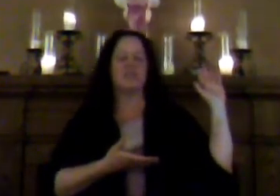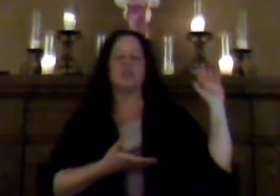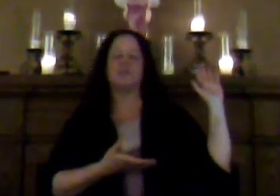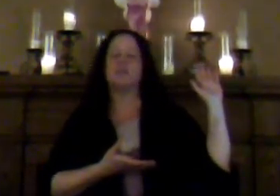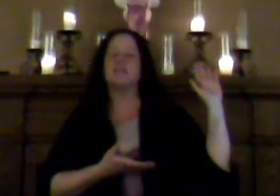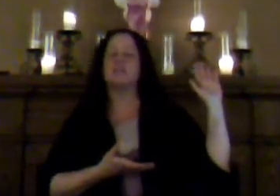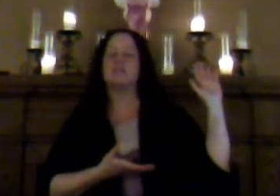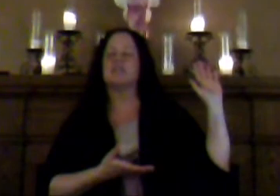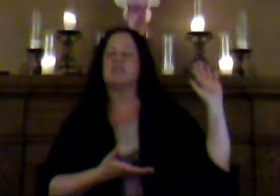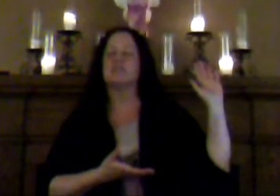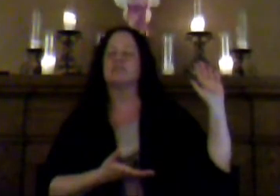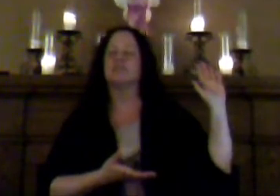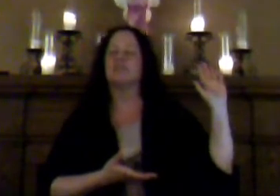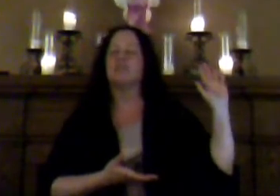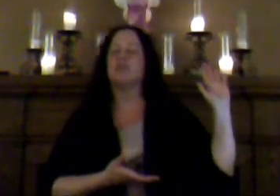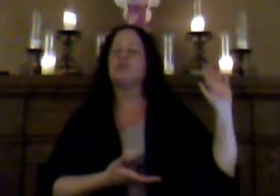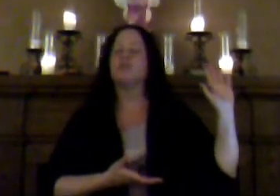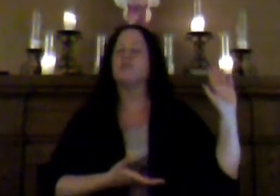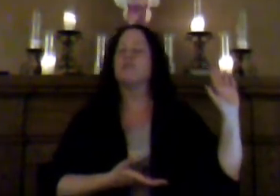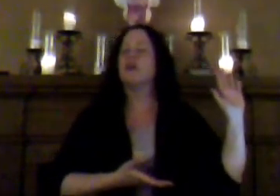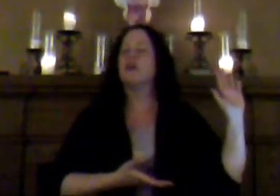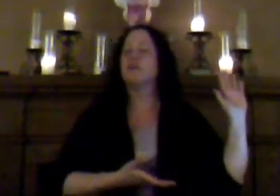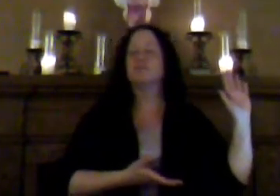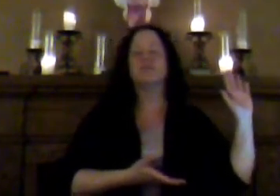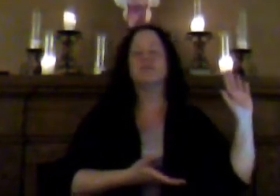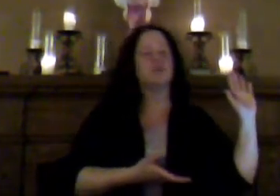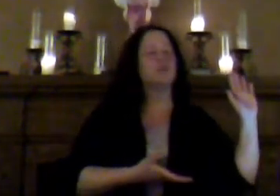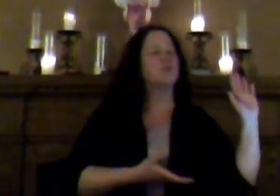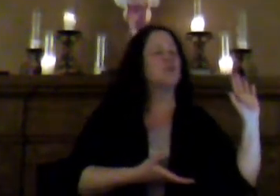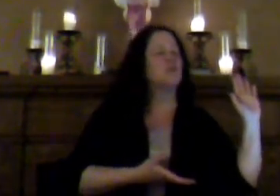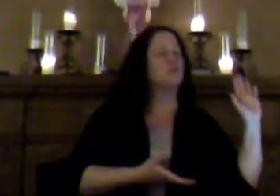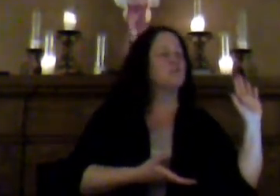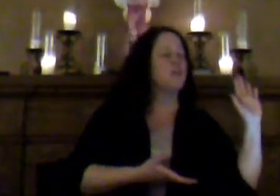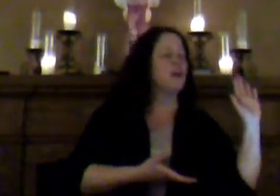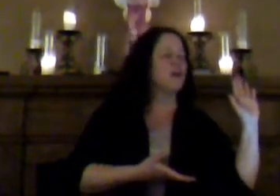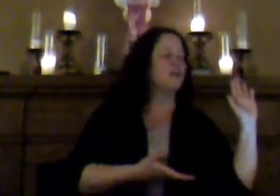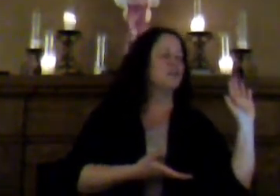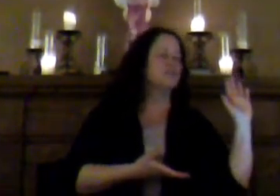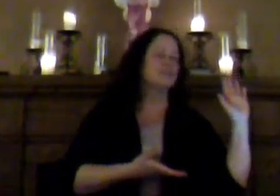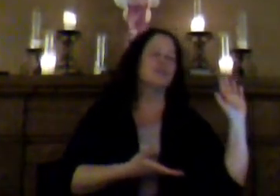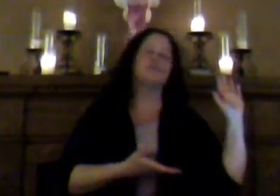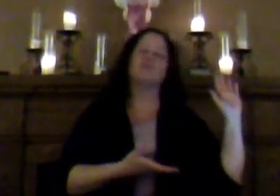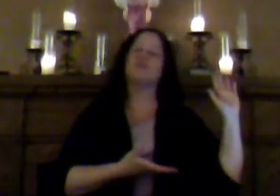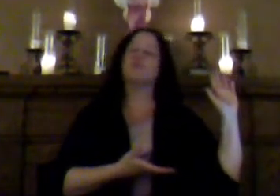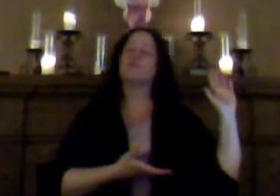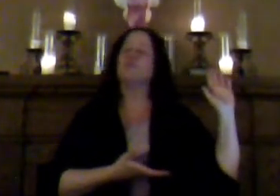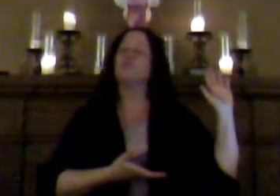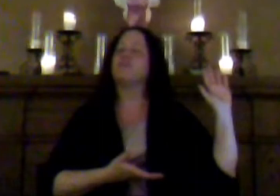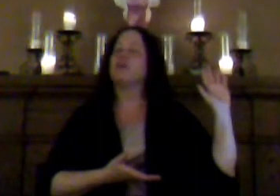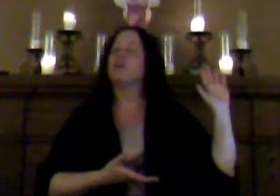Separateness. One group there, and one group there, and one group over there.